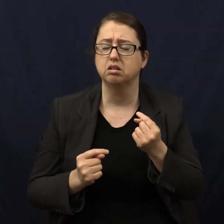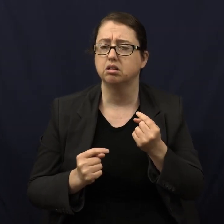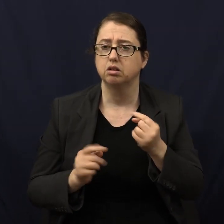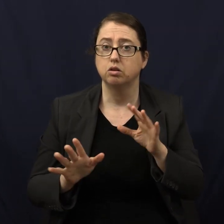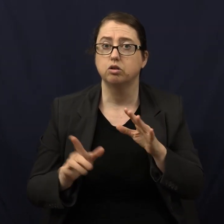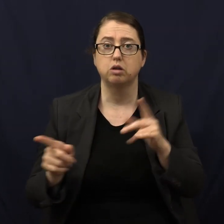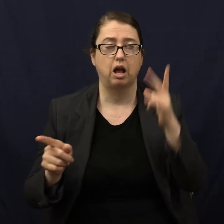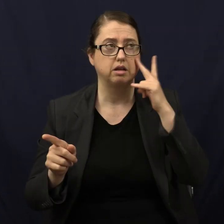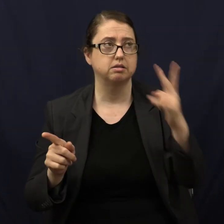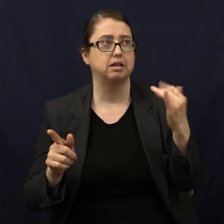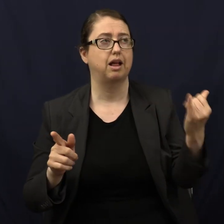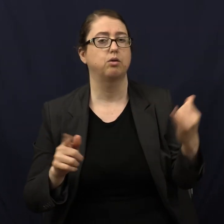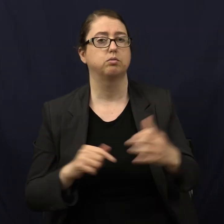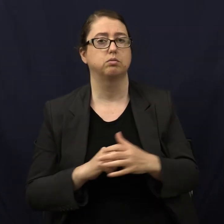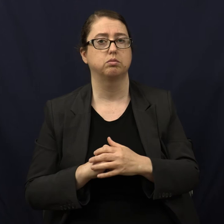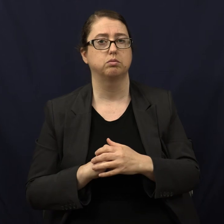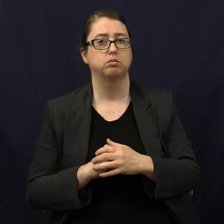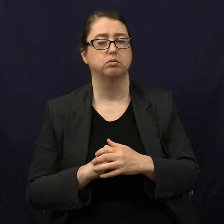I'm seeing now.